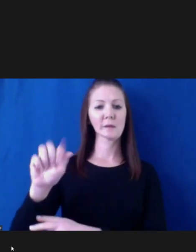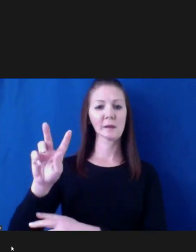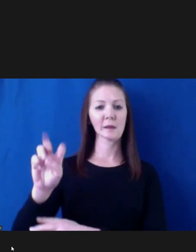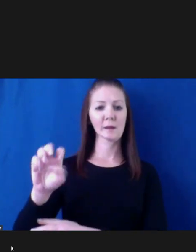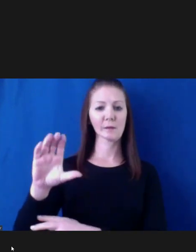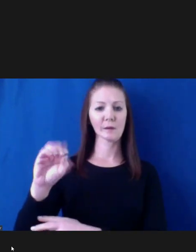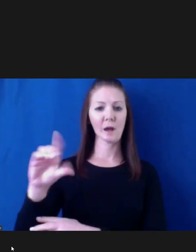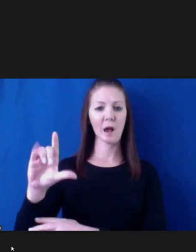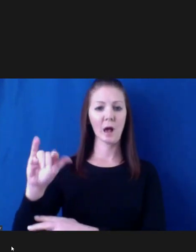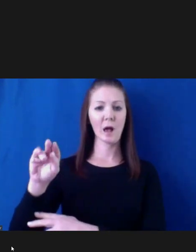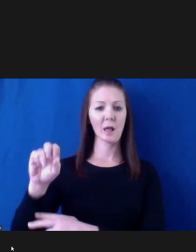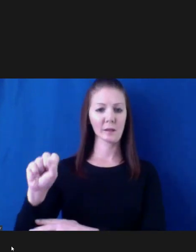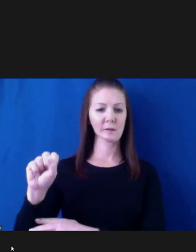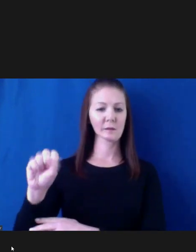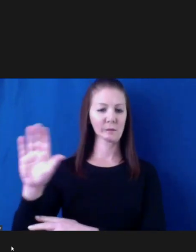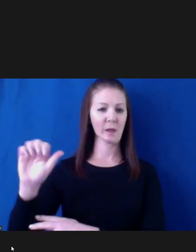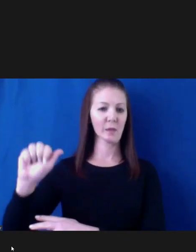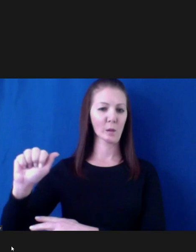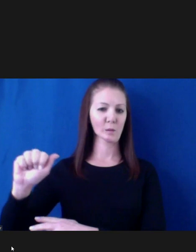Hi, everyone.